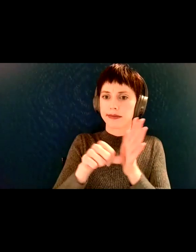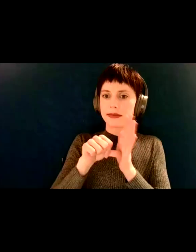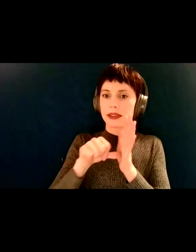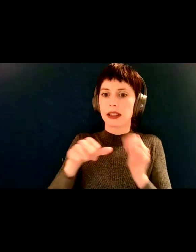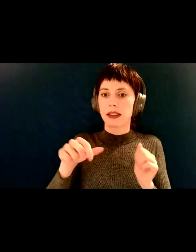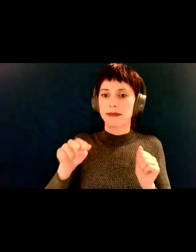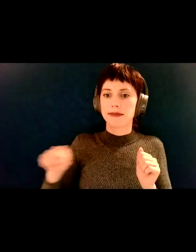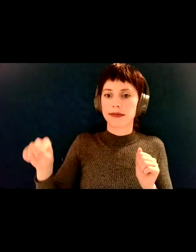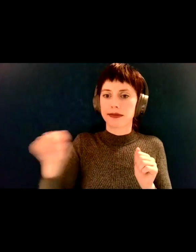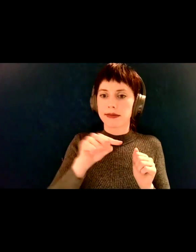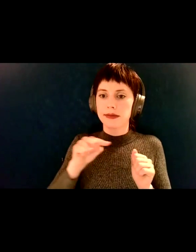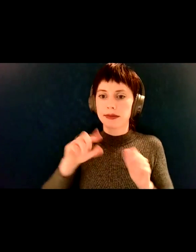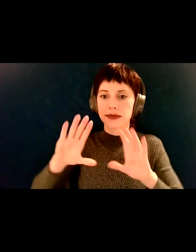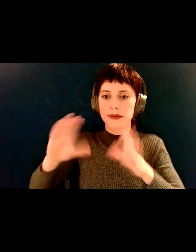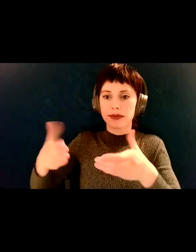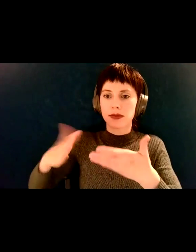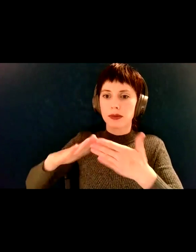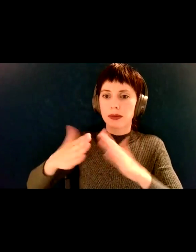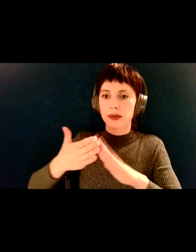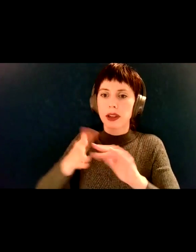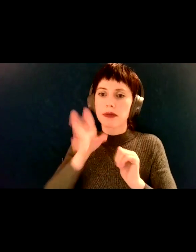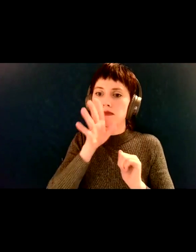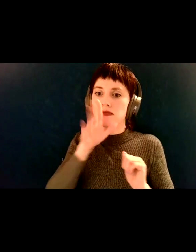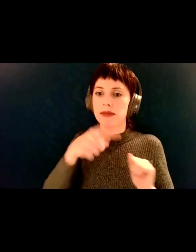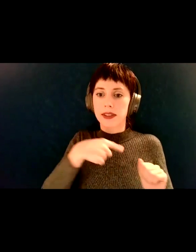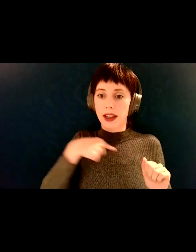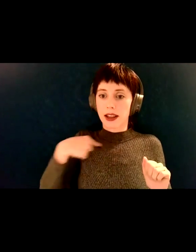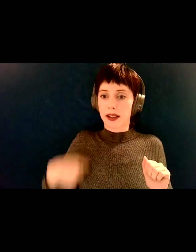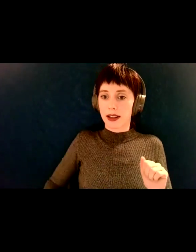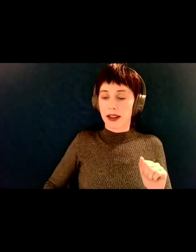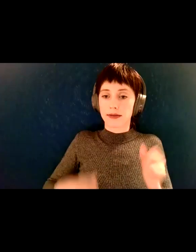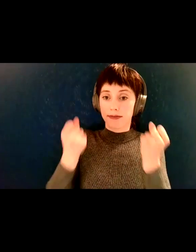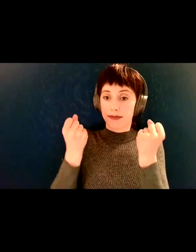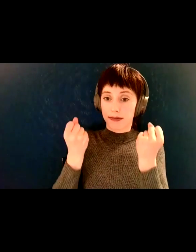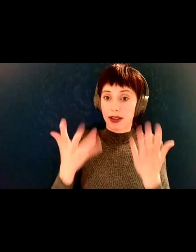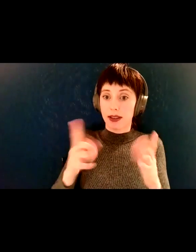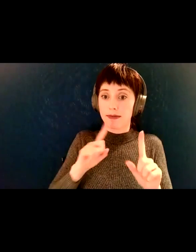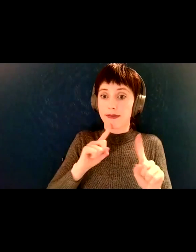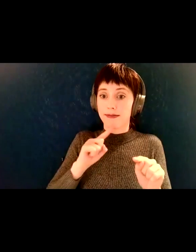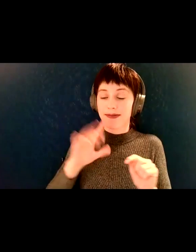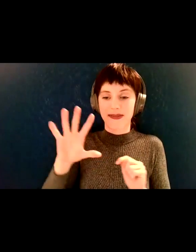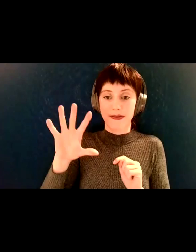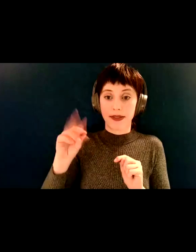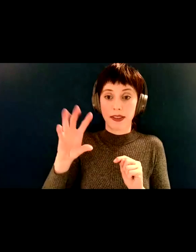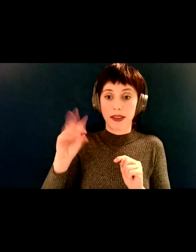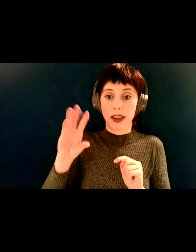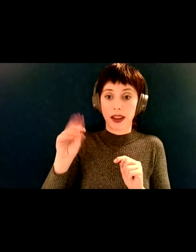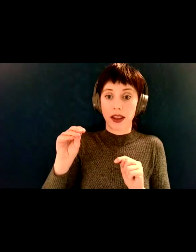Um, we've had 50, we've had 50 Chinese, um,